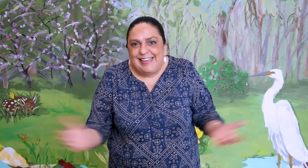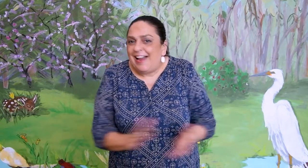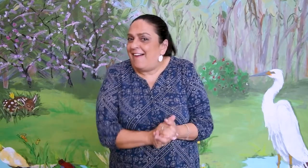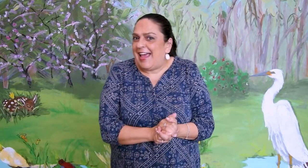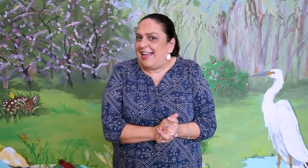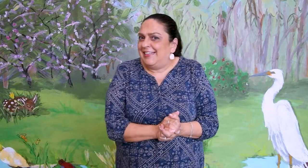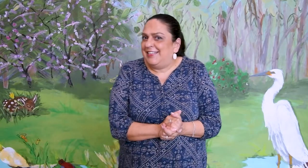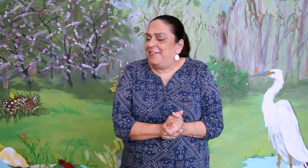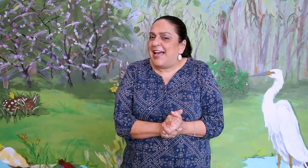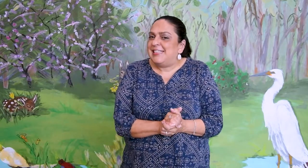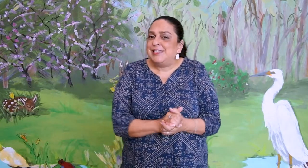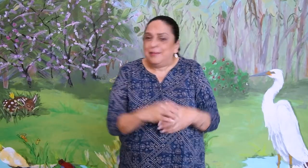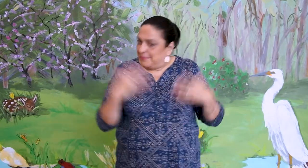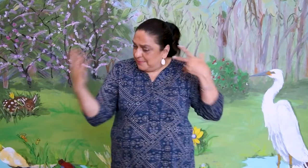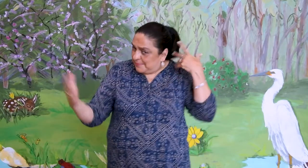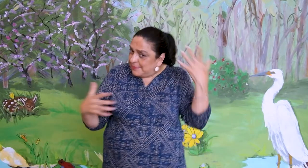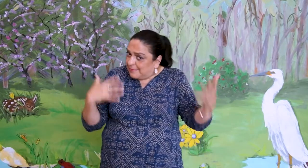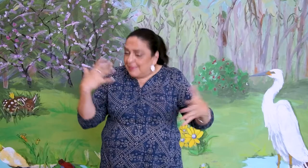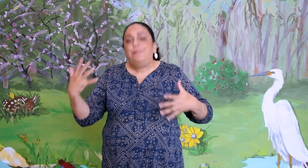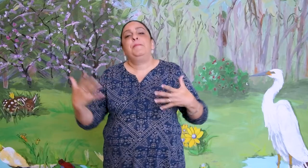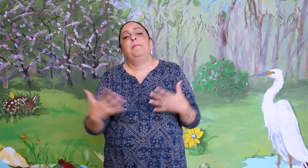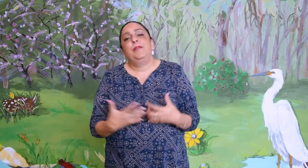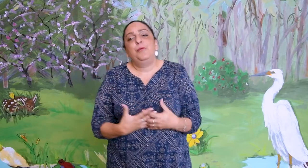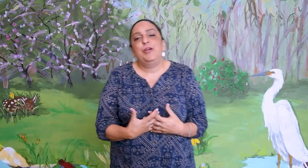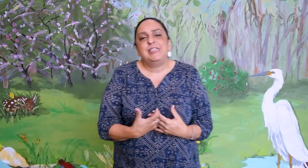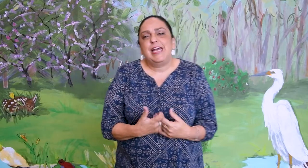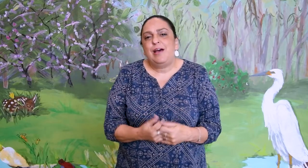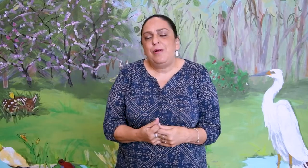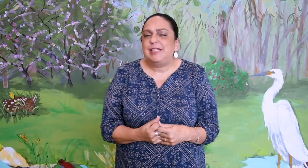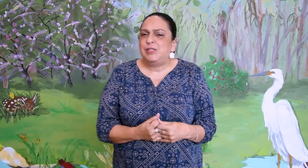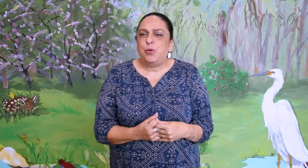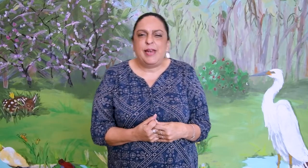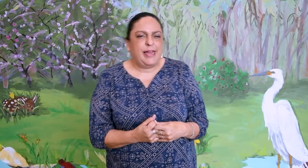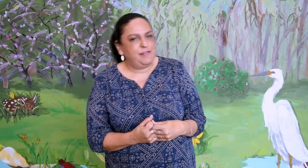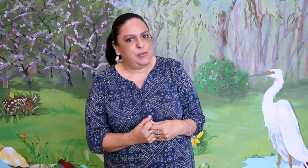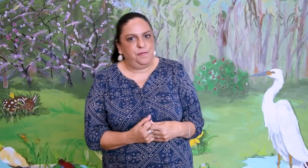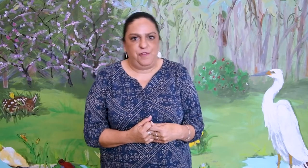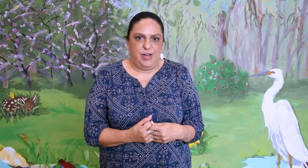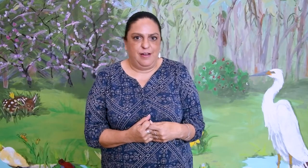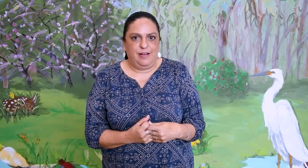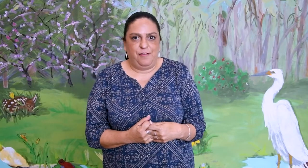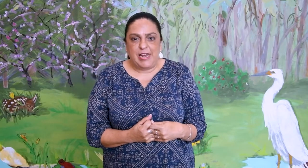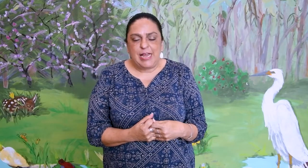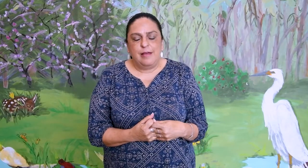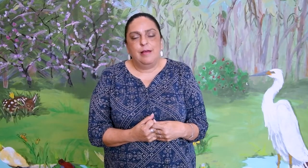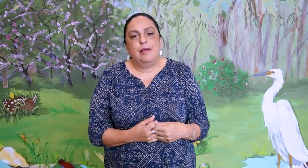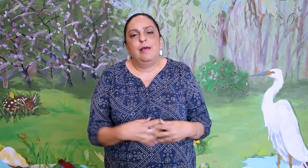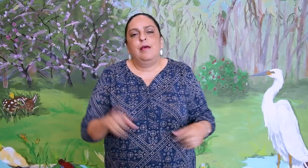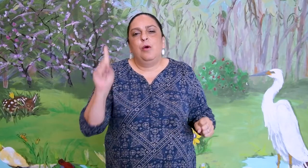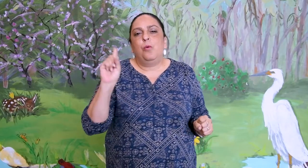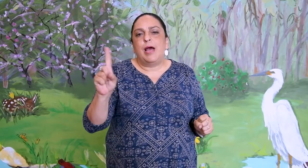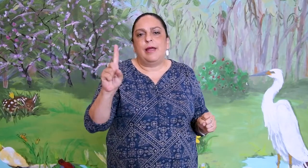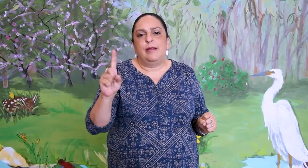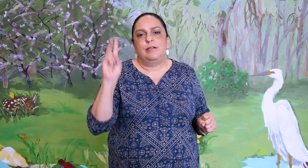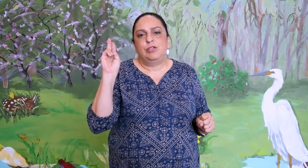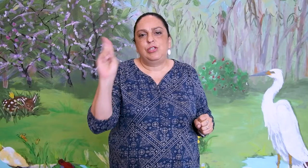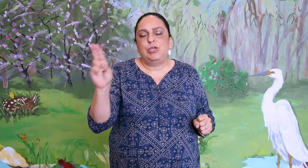Okay, you guys, remember the words now? Let's do it and have some fun. Ready? One, two,